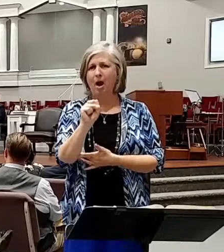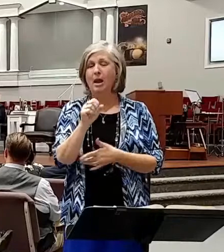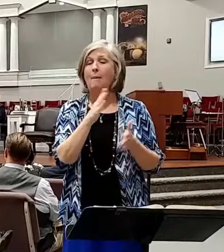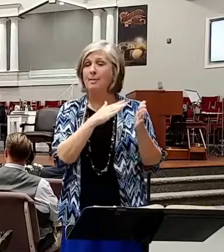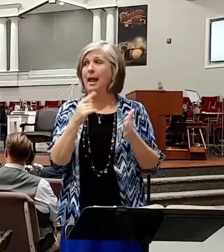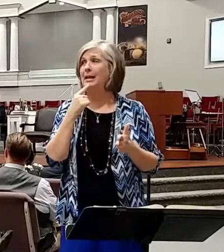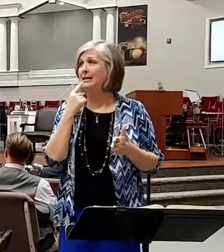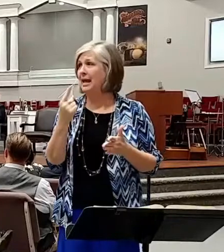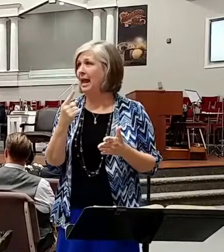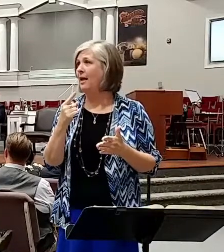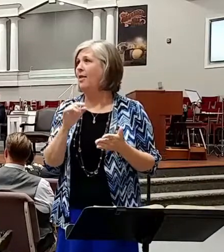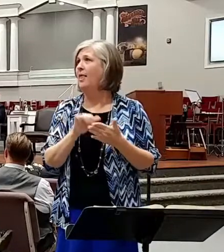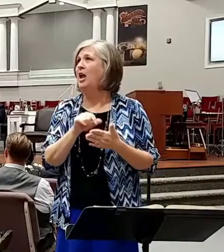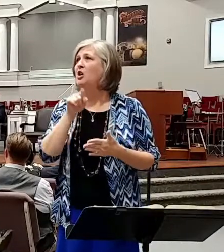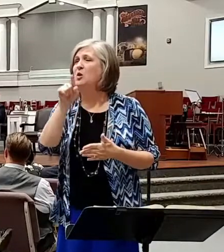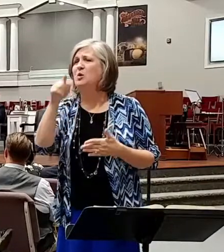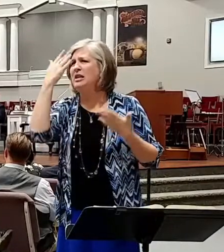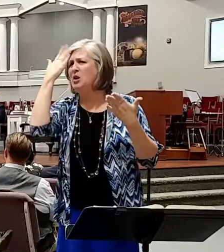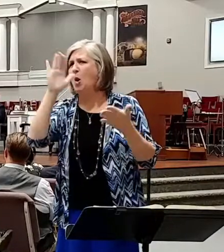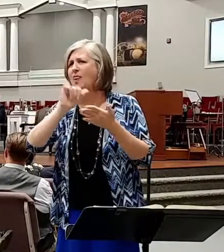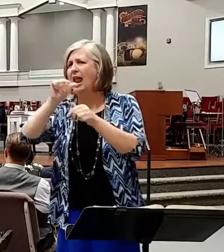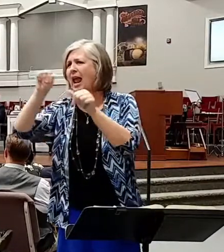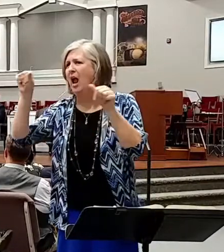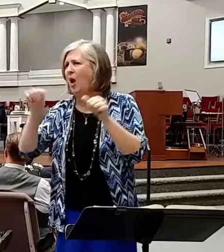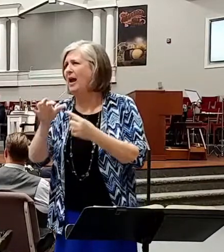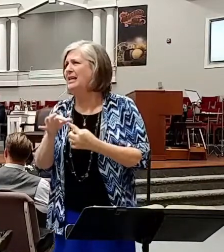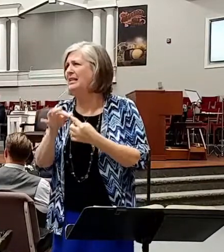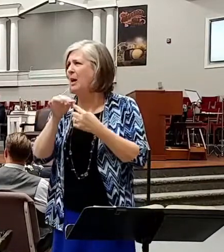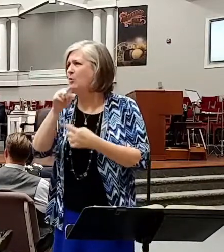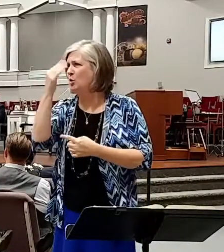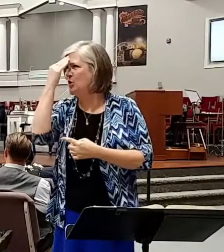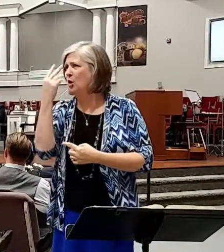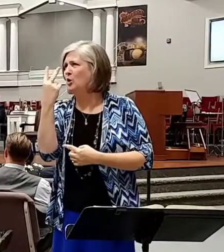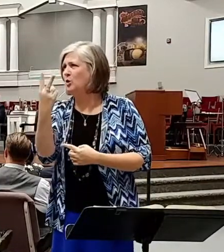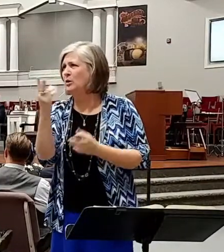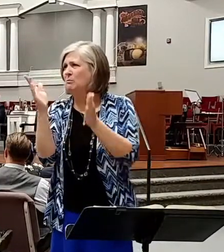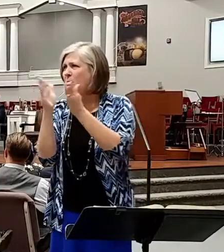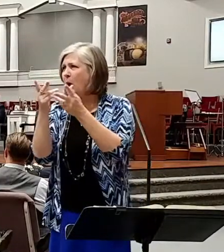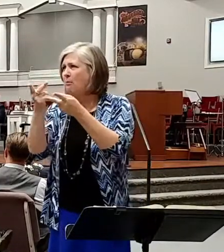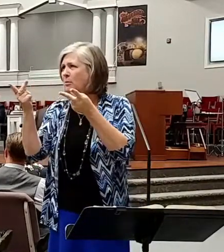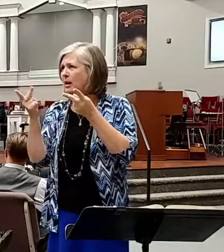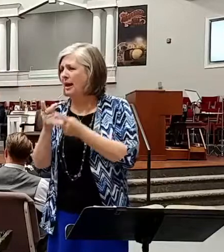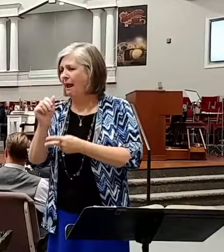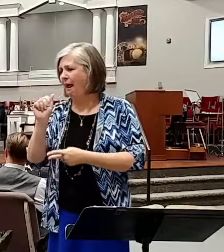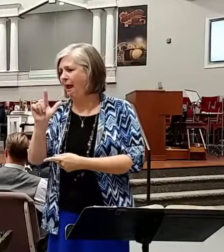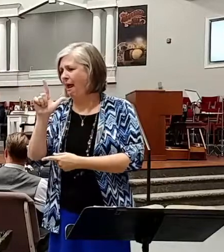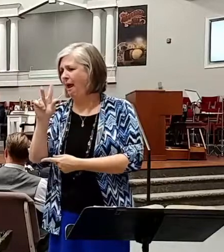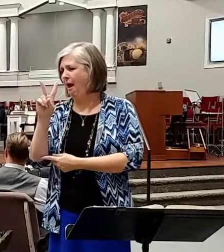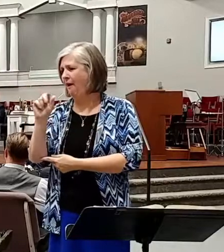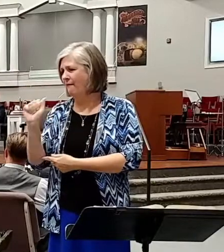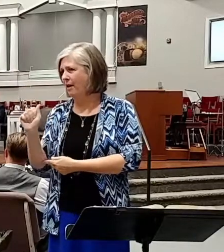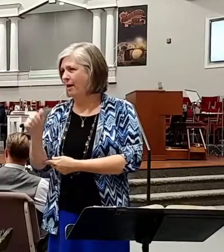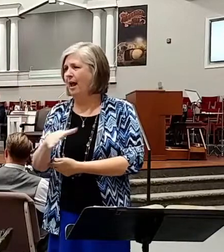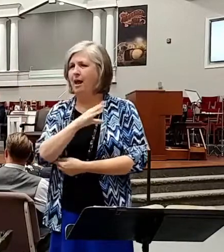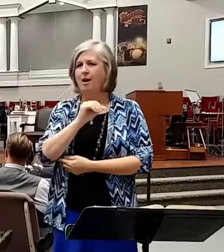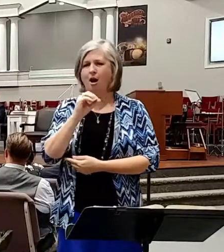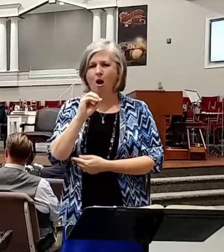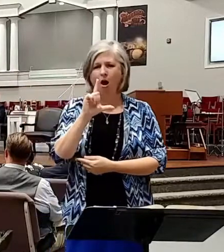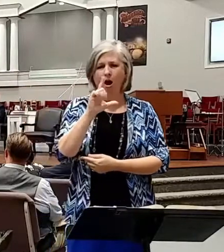that you didn't know that area unless you knew two really small places, Alva and Olga, where I went and